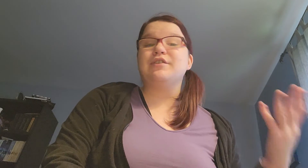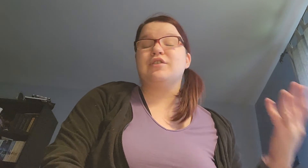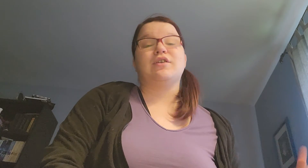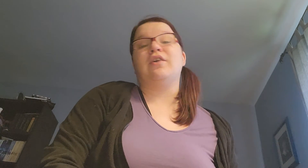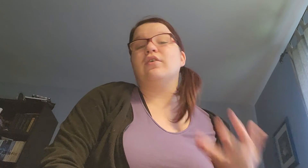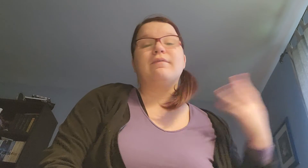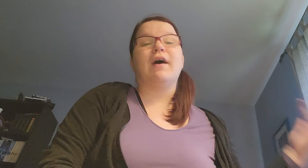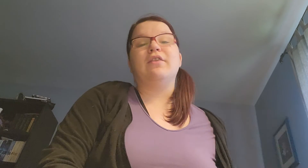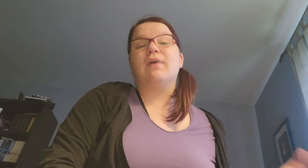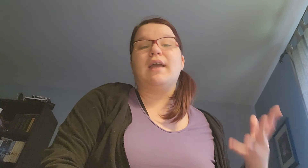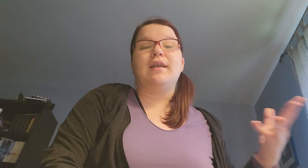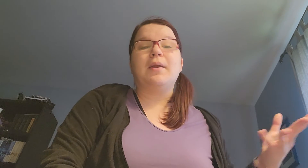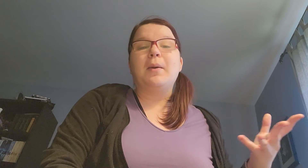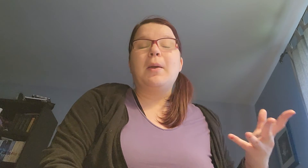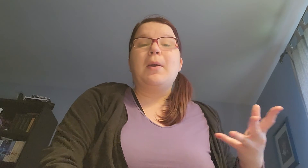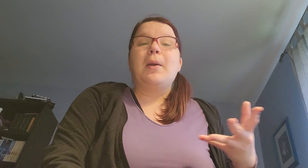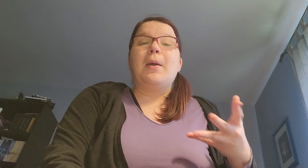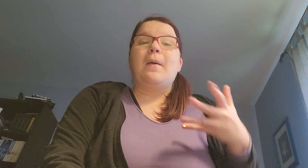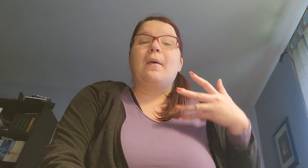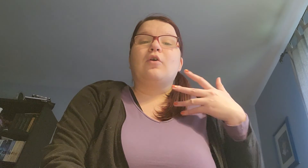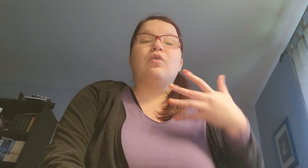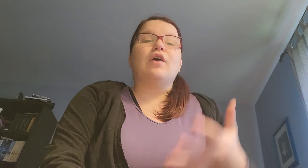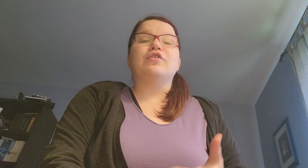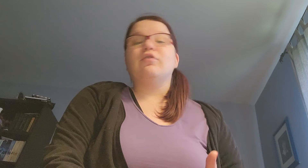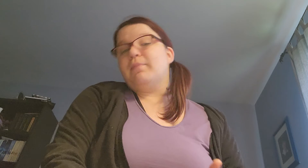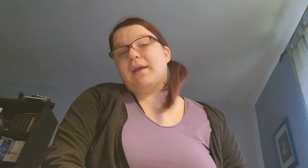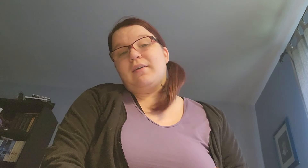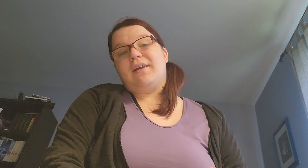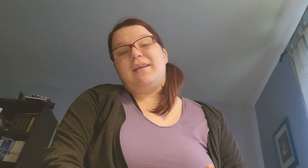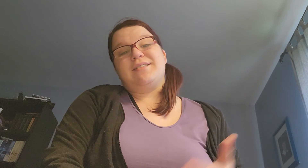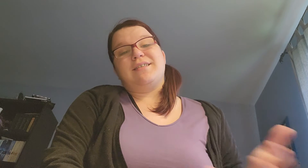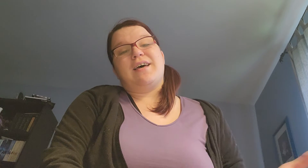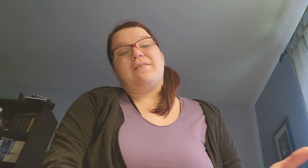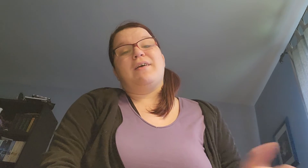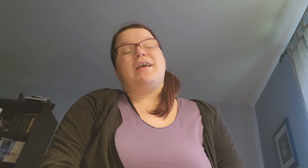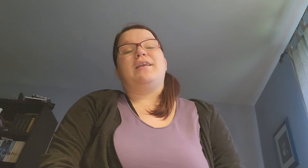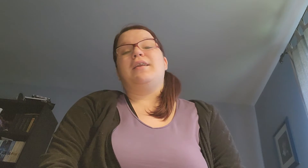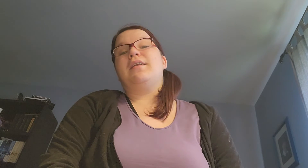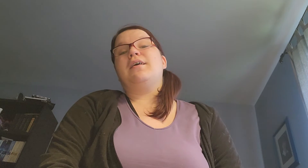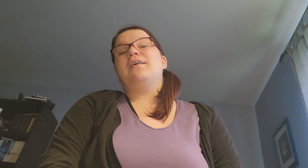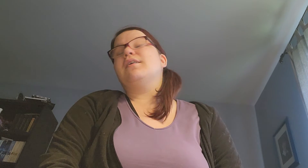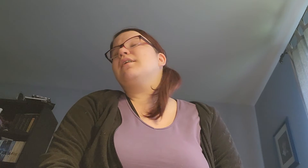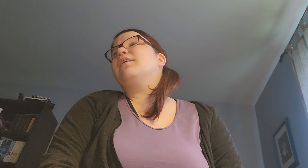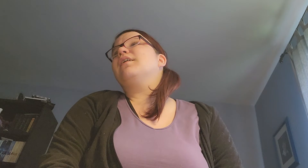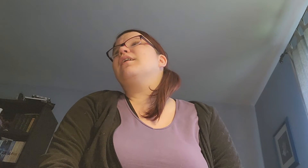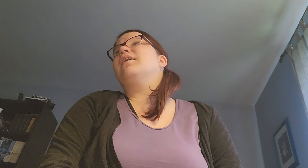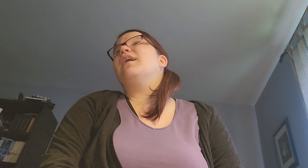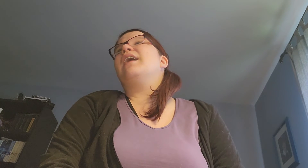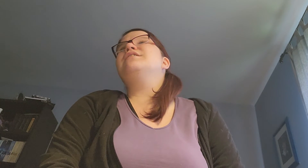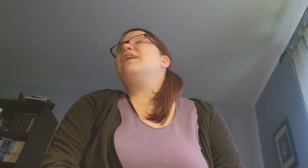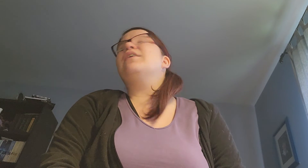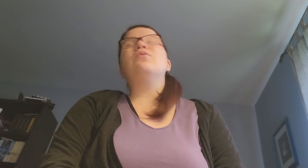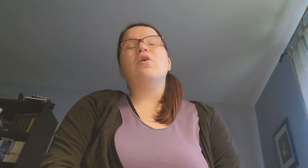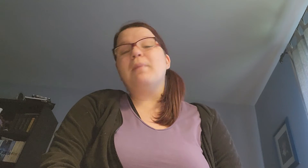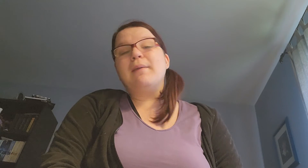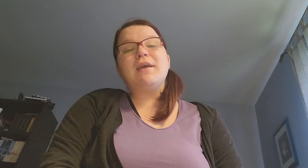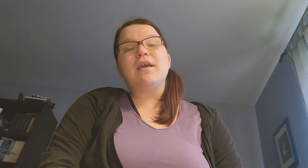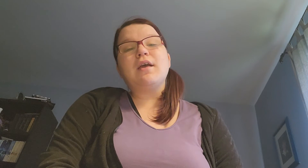I just... I couldn't find the right... Crossover pairing and stuff. And... I just... I don't know. Maybe...